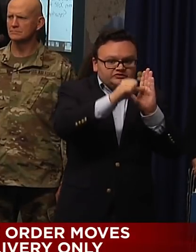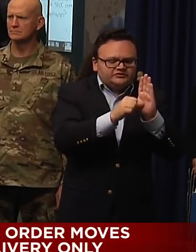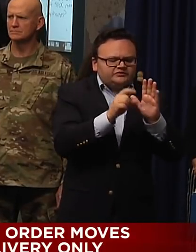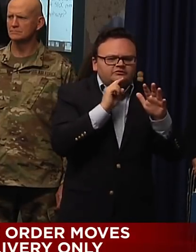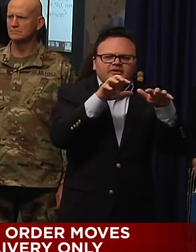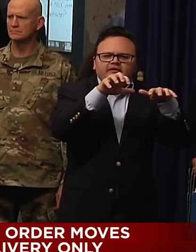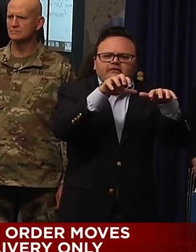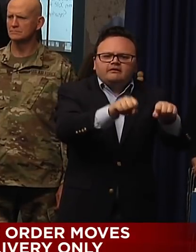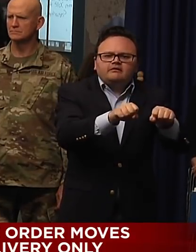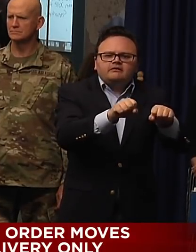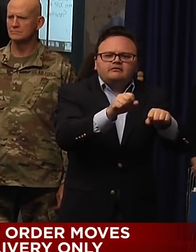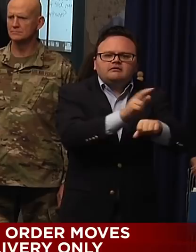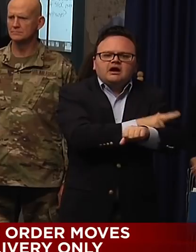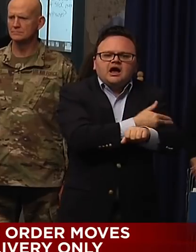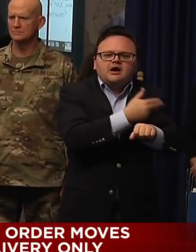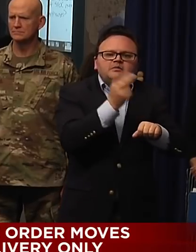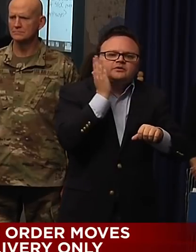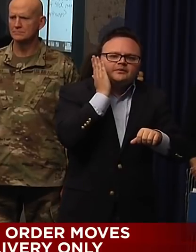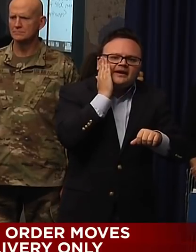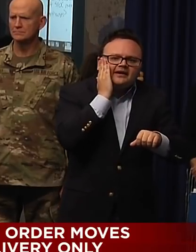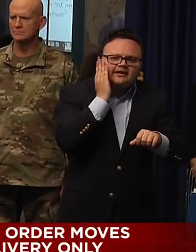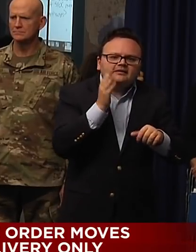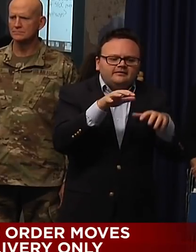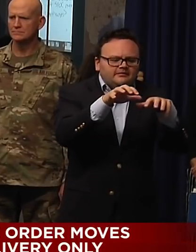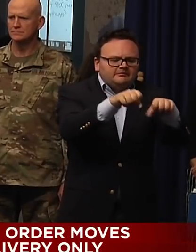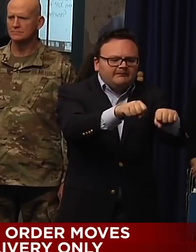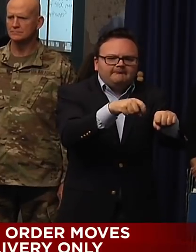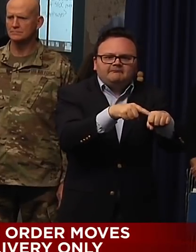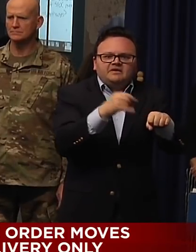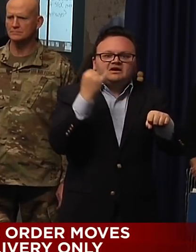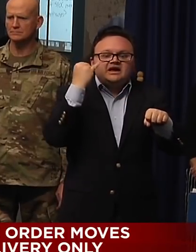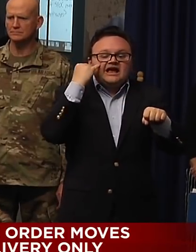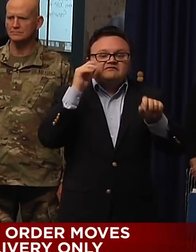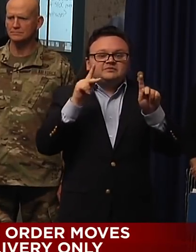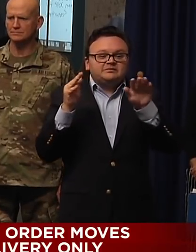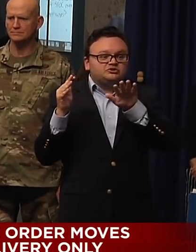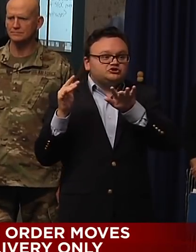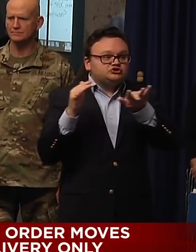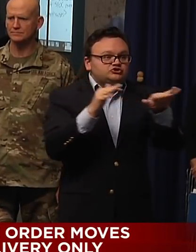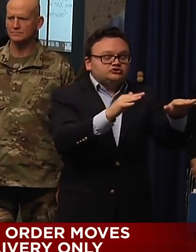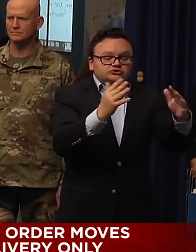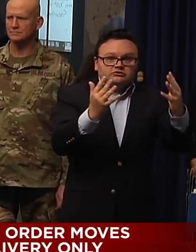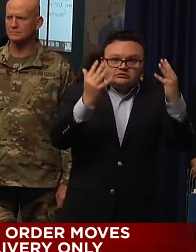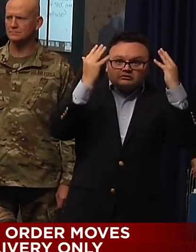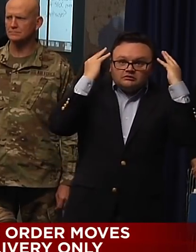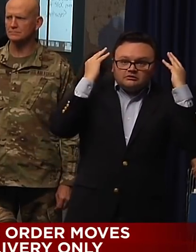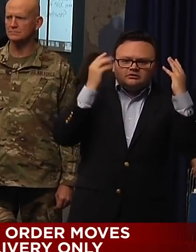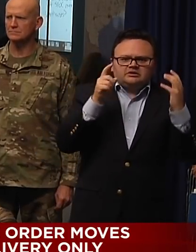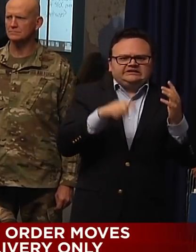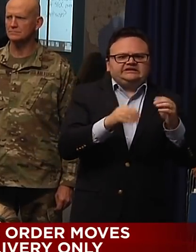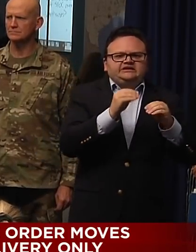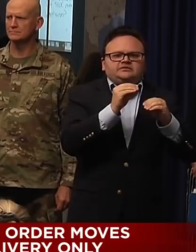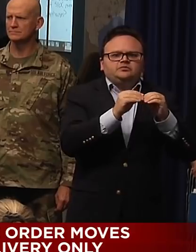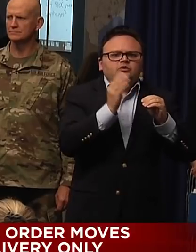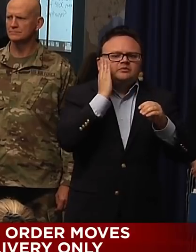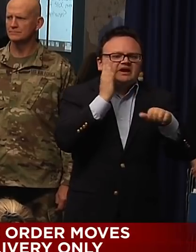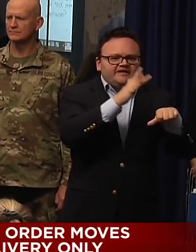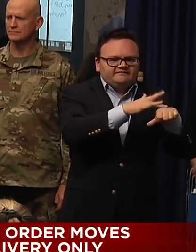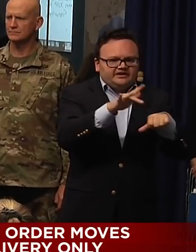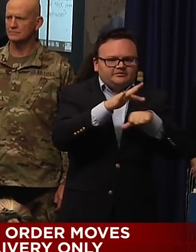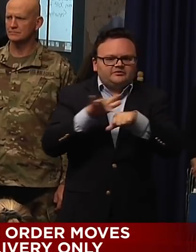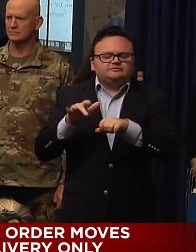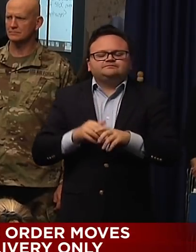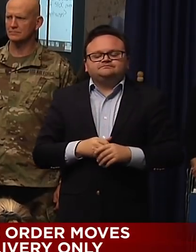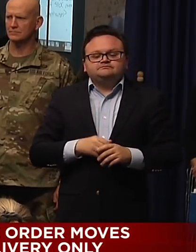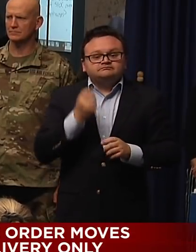want, if there's a surge, to have more beds available. But actually, the more we looked at it, much more than even that was just the